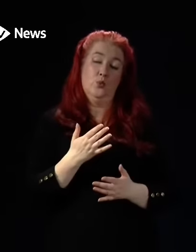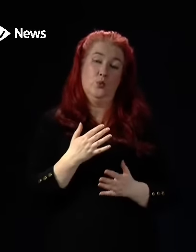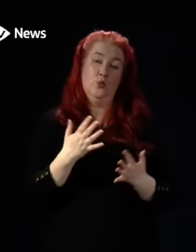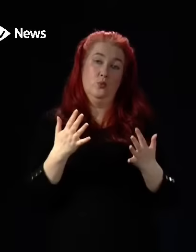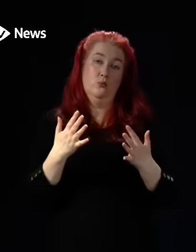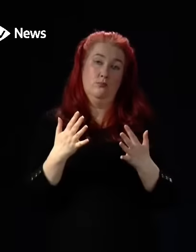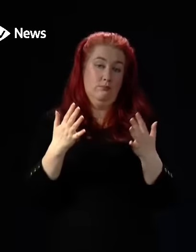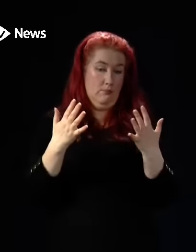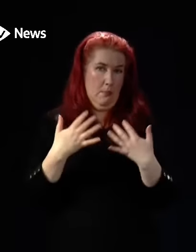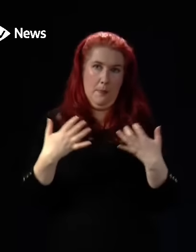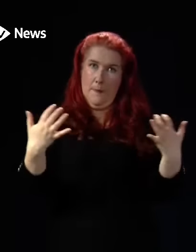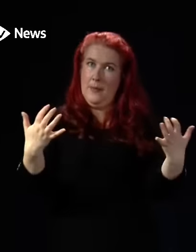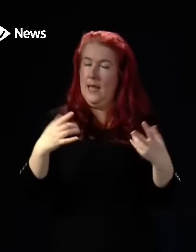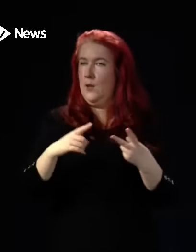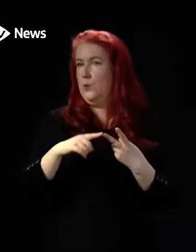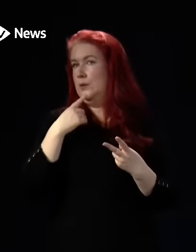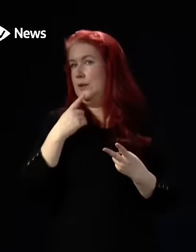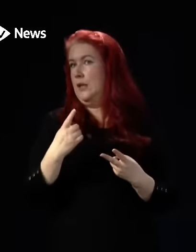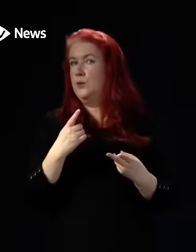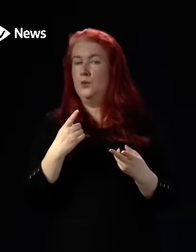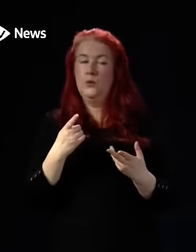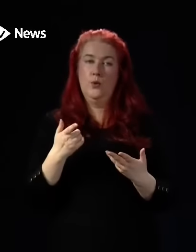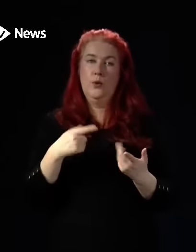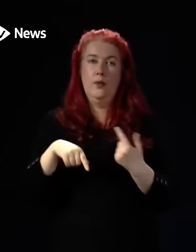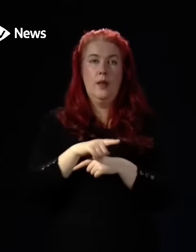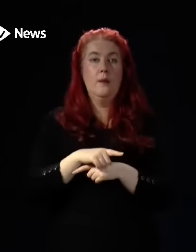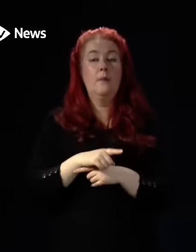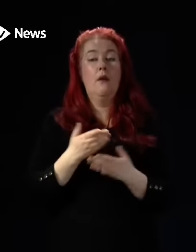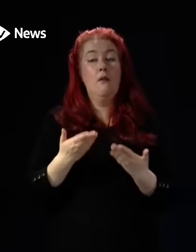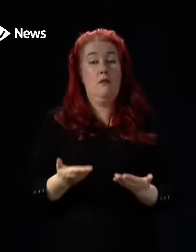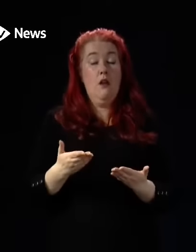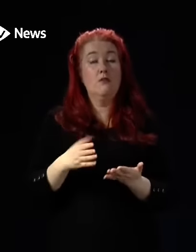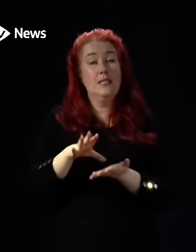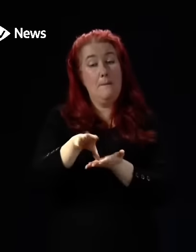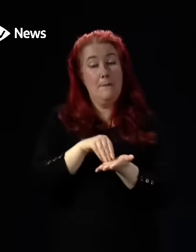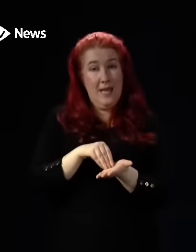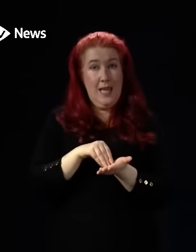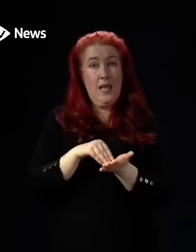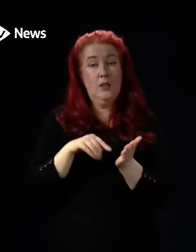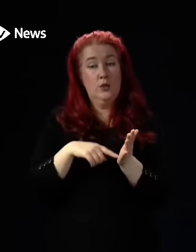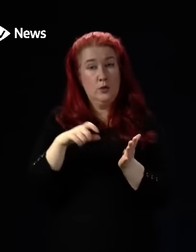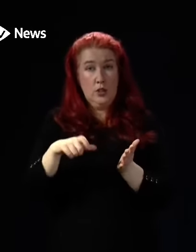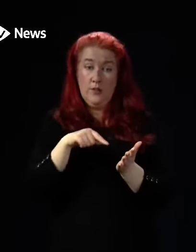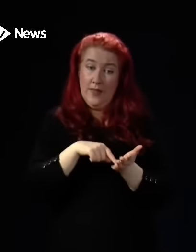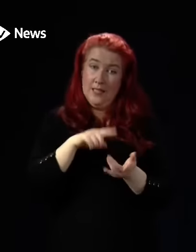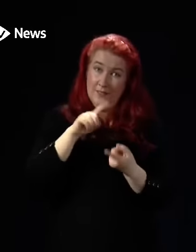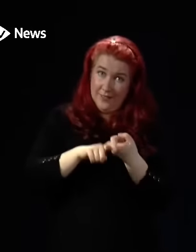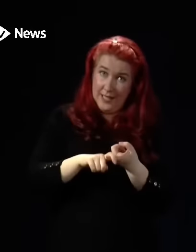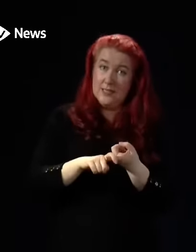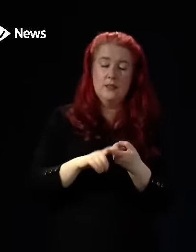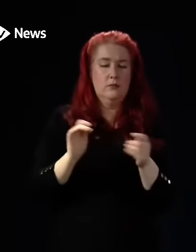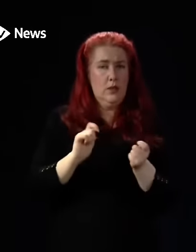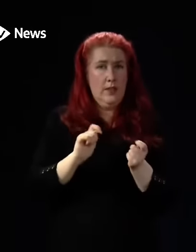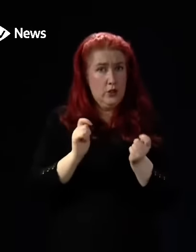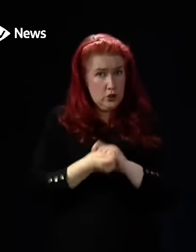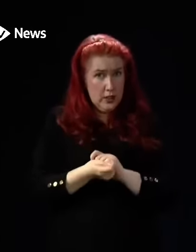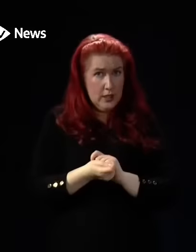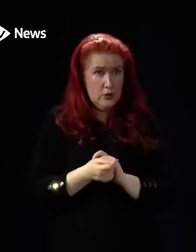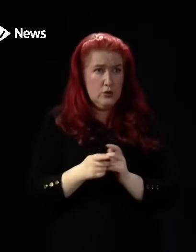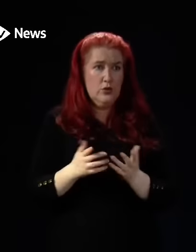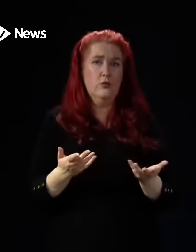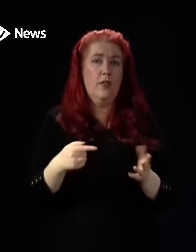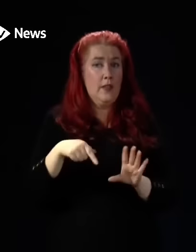are saying to all the people in the health service that the current pain conditions offer you have in front of them is fixed? There is no room for manoeuvre on that at all